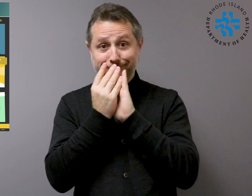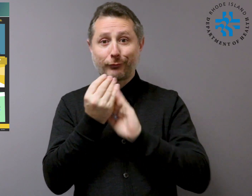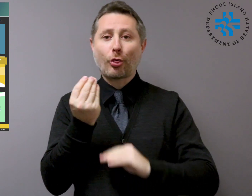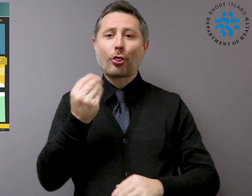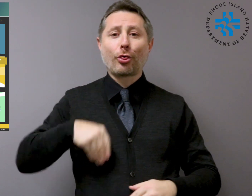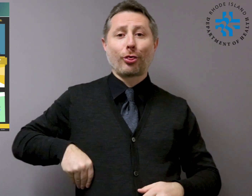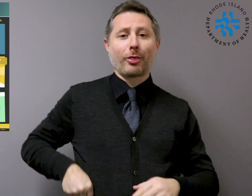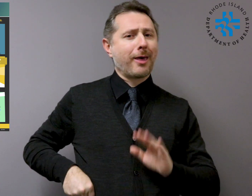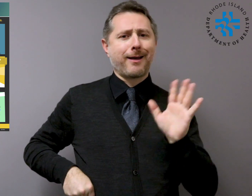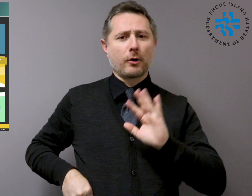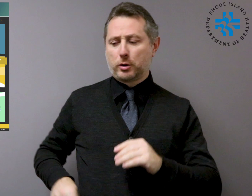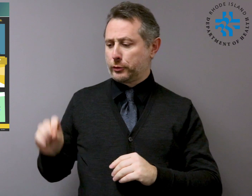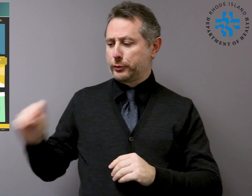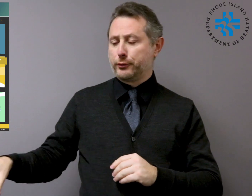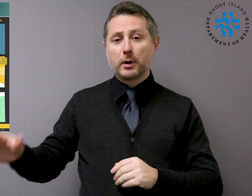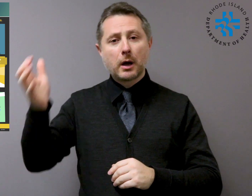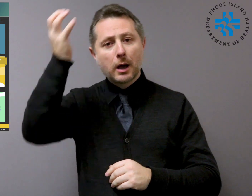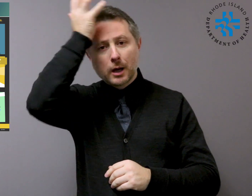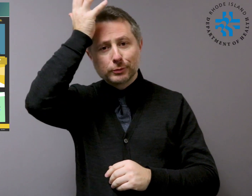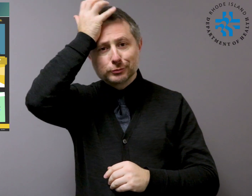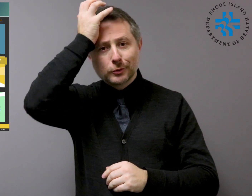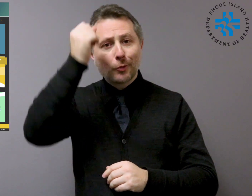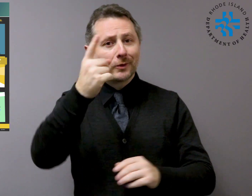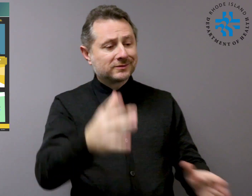use a tissue and discard it immediately into a closed bin.